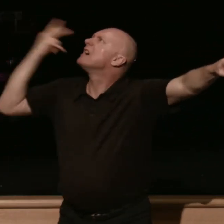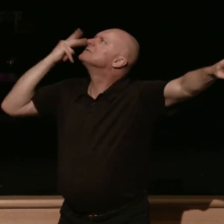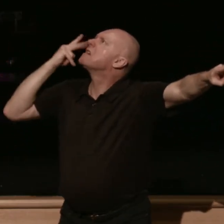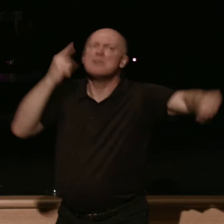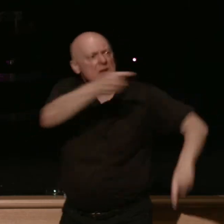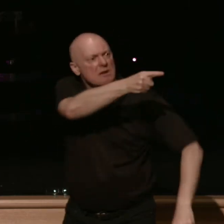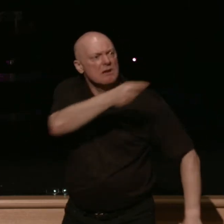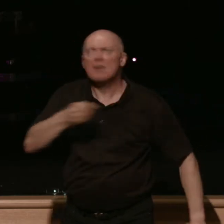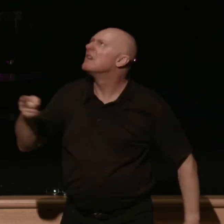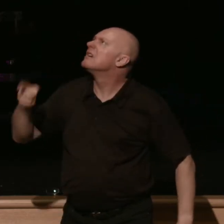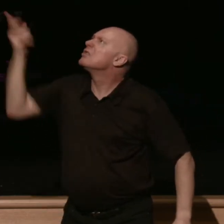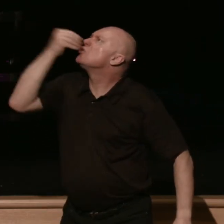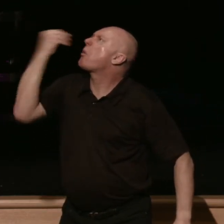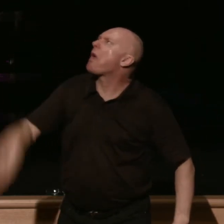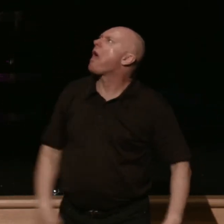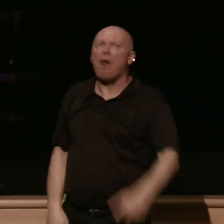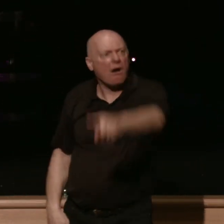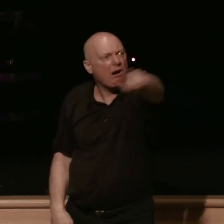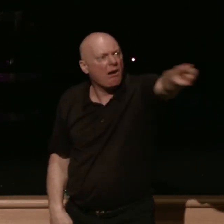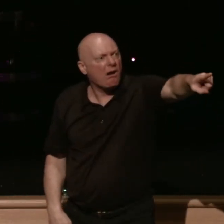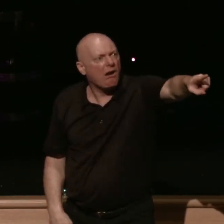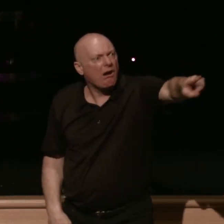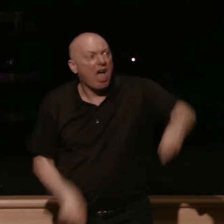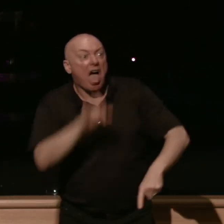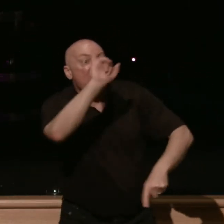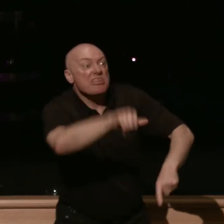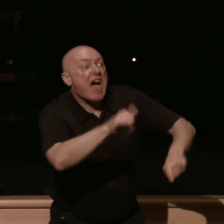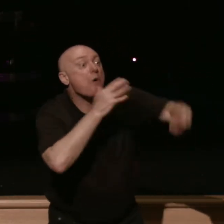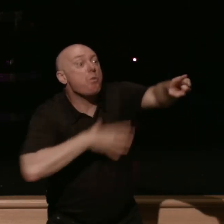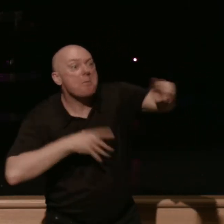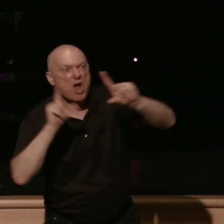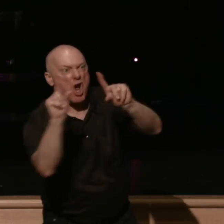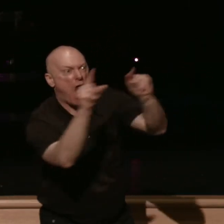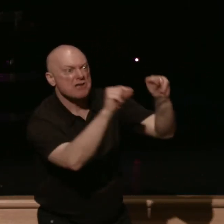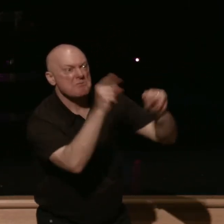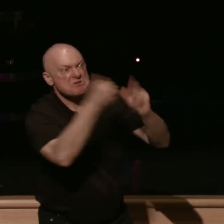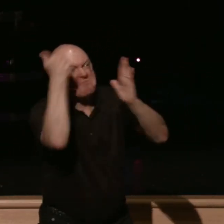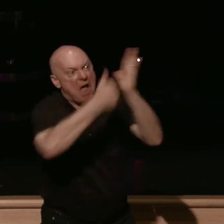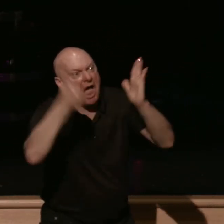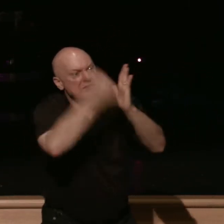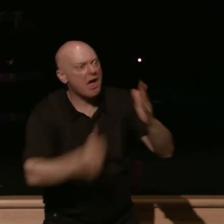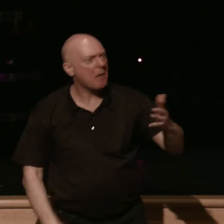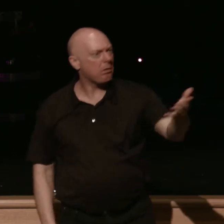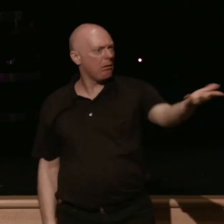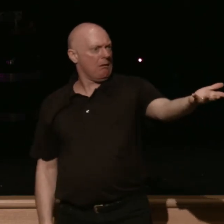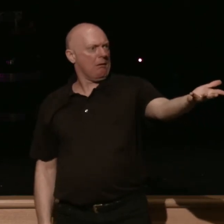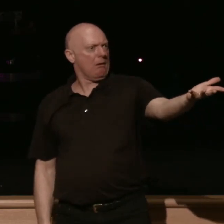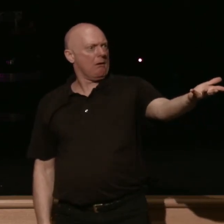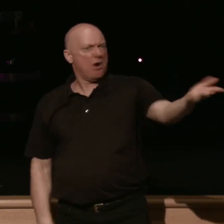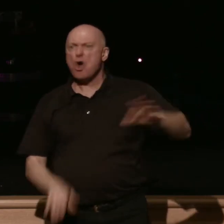guess you don't care. Don't you see? She's a gossip and a slanderer. And her kids never get sick.